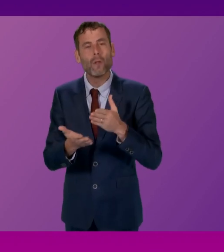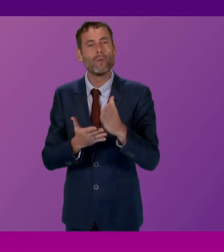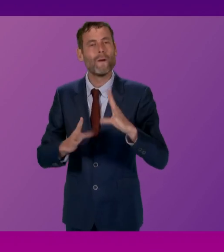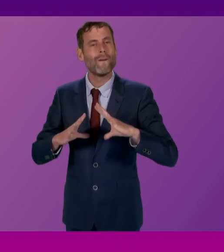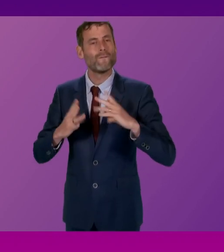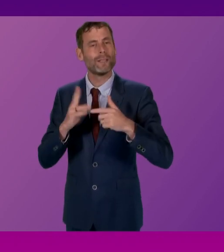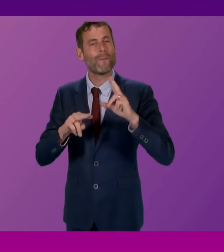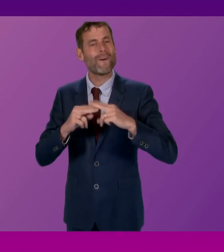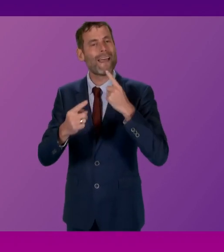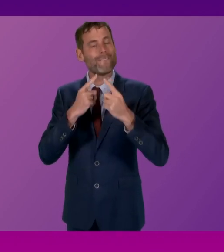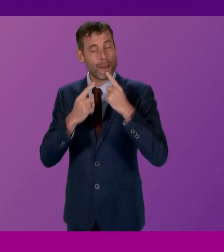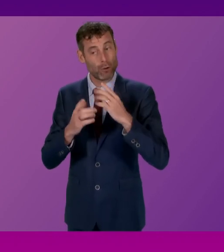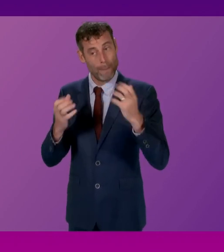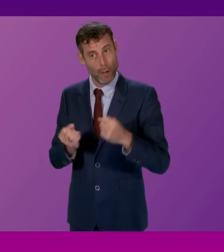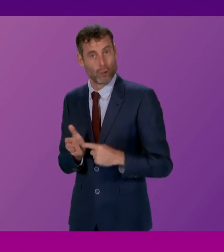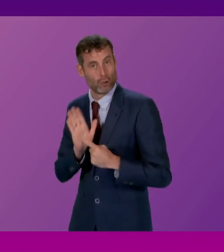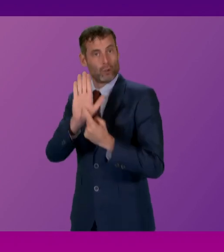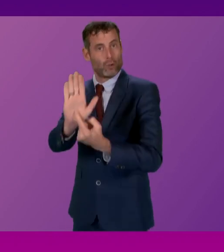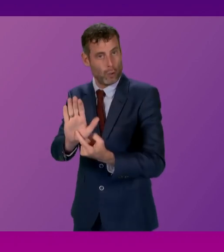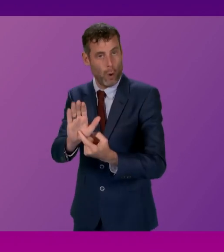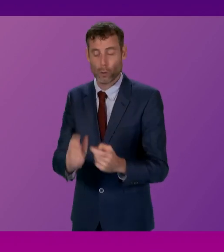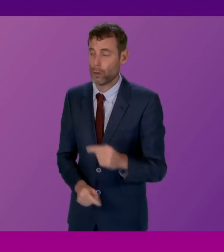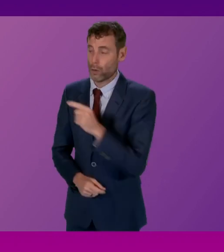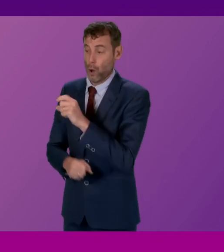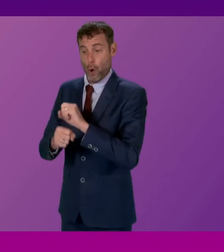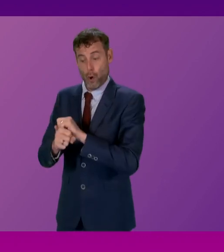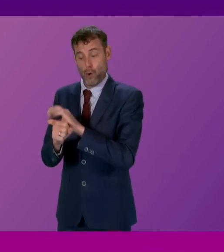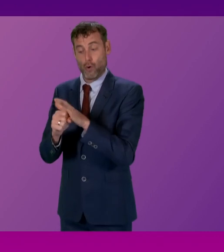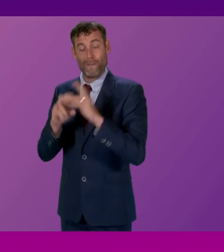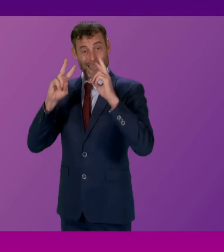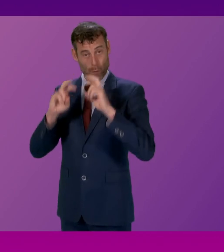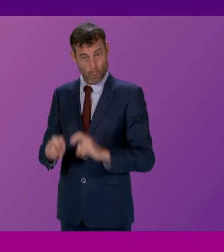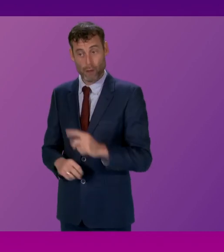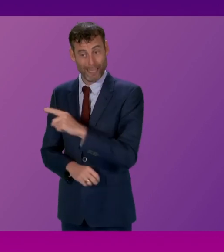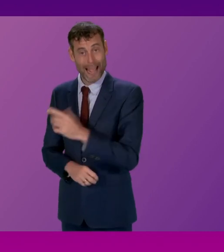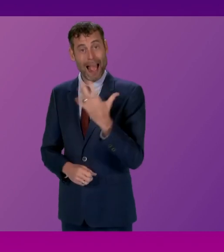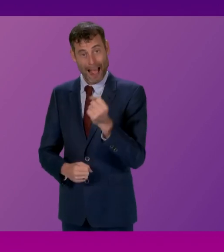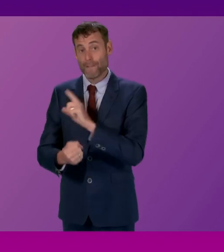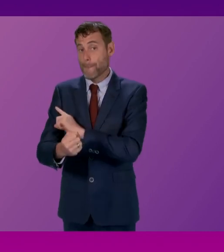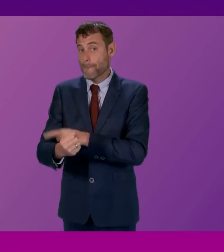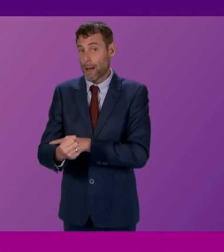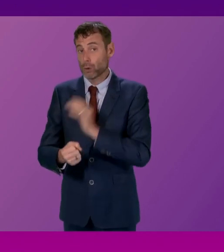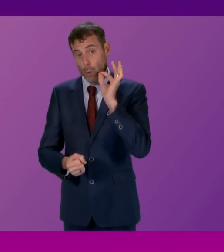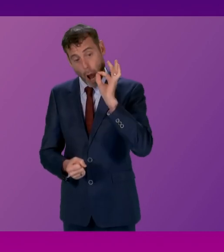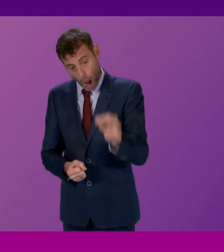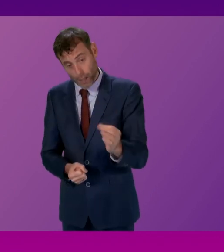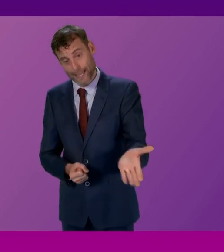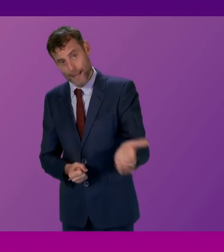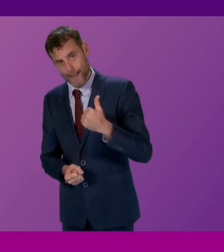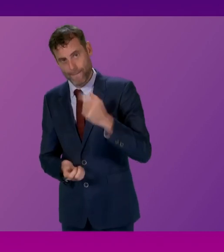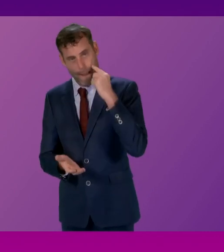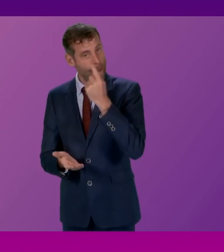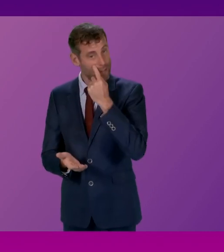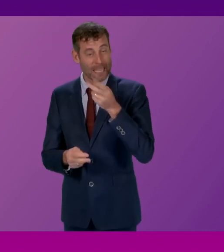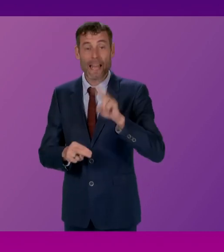is held. The COVID inquiry also has powers to compel evidence. Refusing to hand over this information